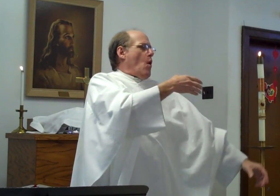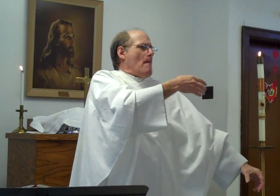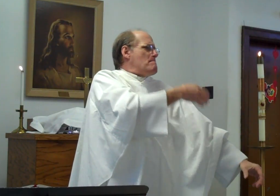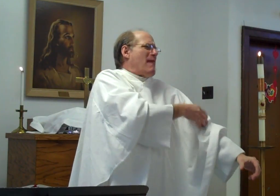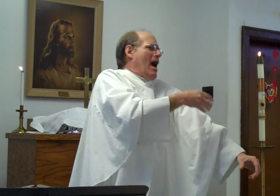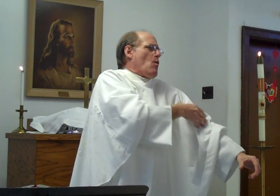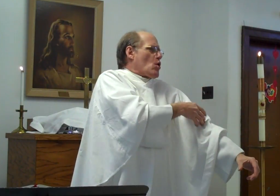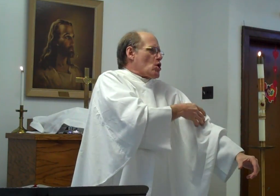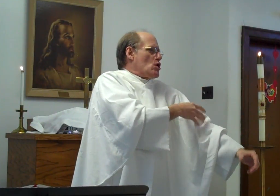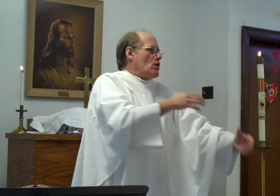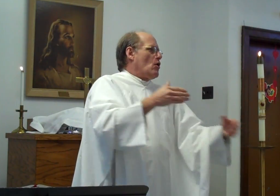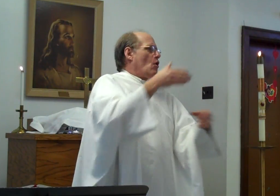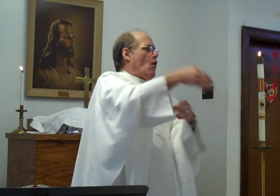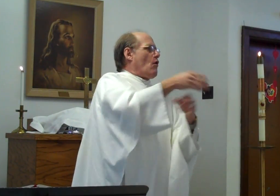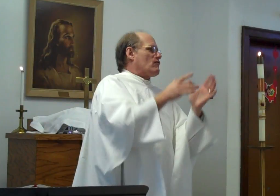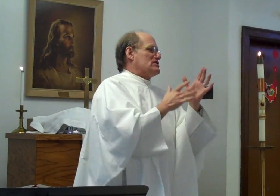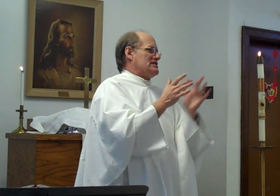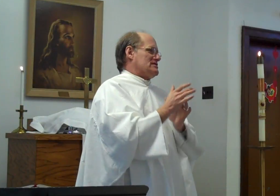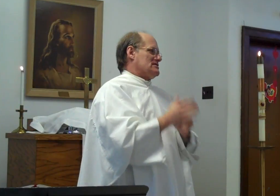power over Jesus.